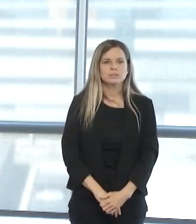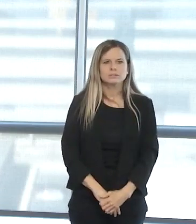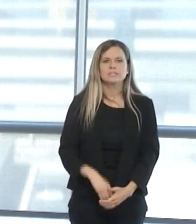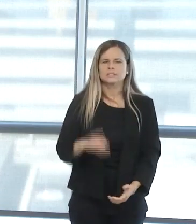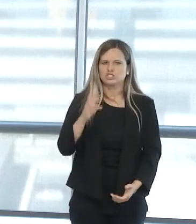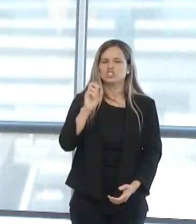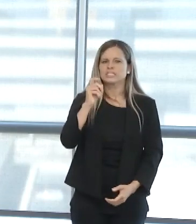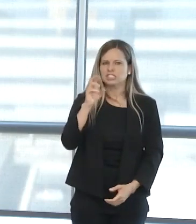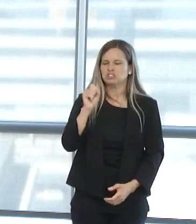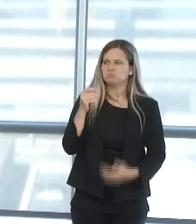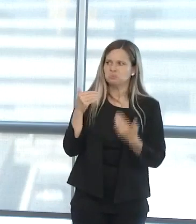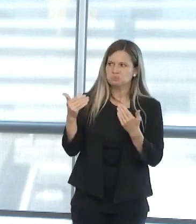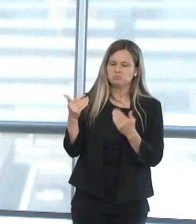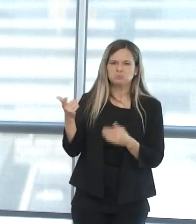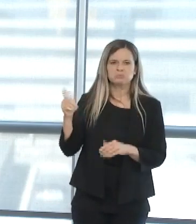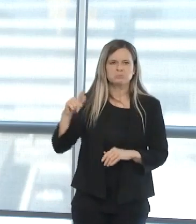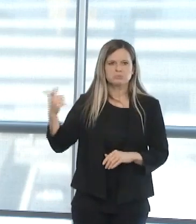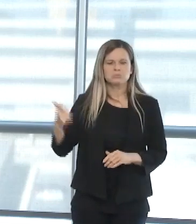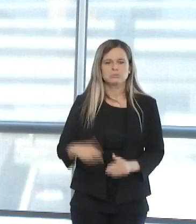that across the region.